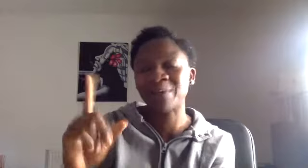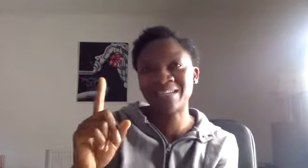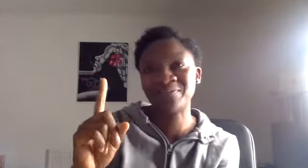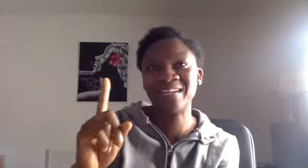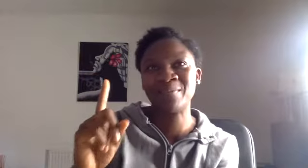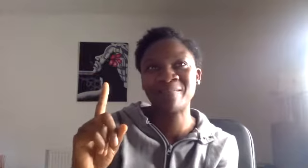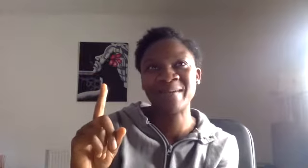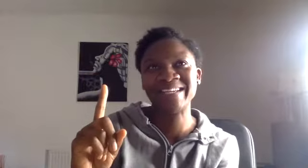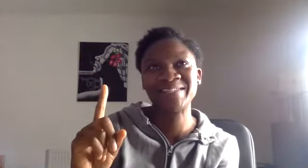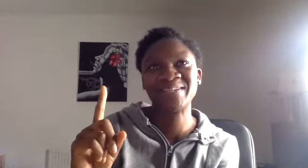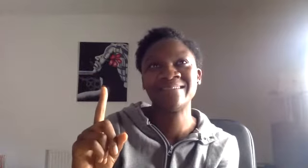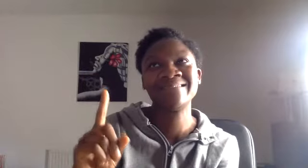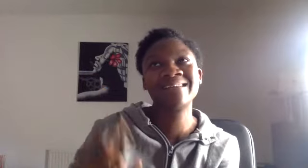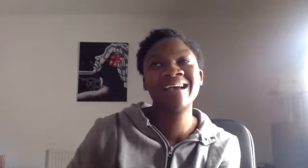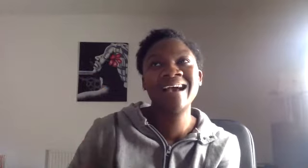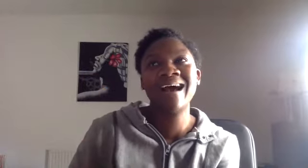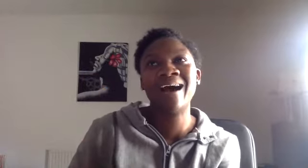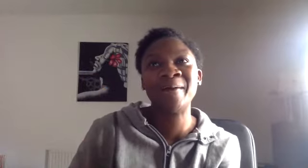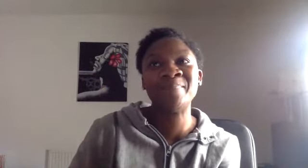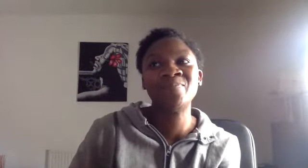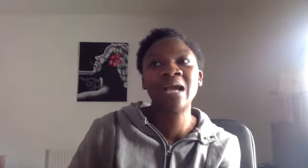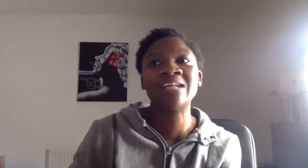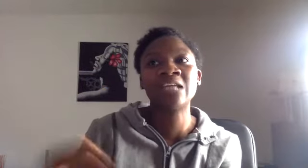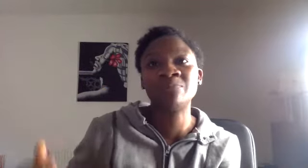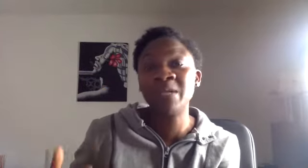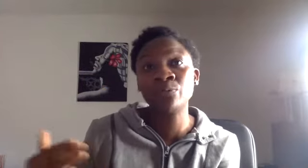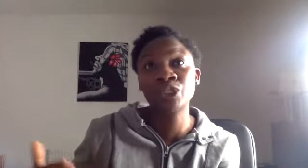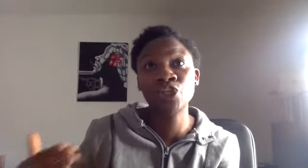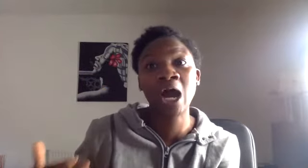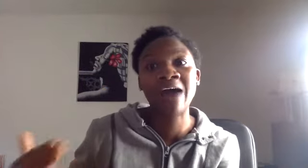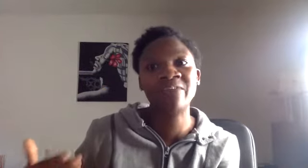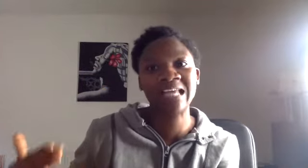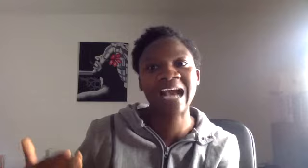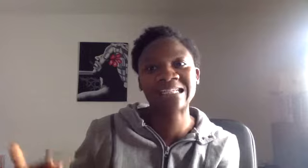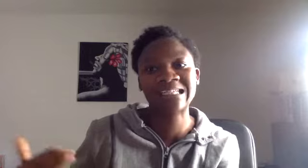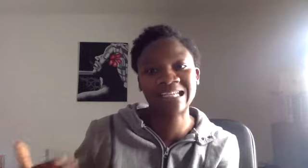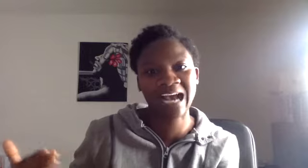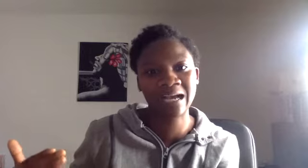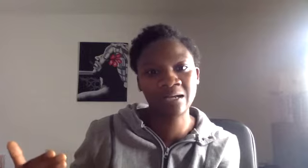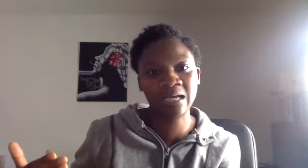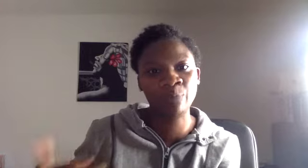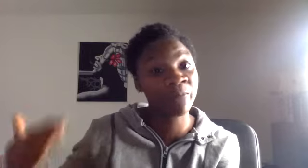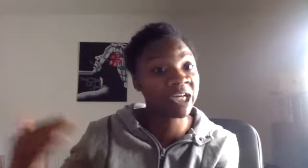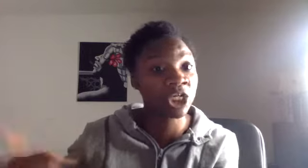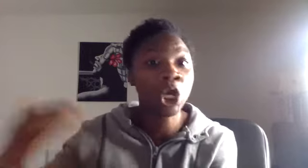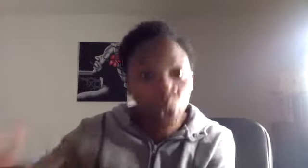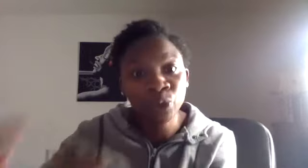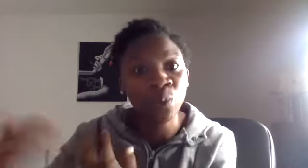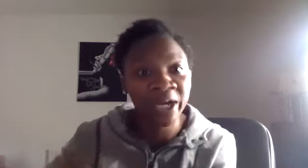was definitely one of my main concerns. Um, and, and, people just not having the access to that information. Who do I